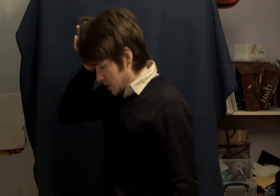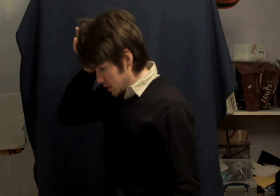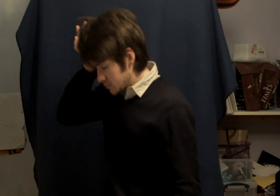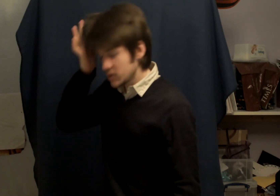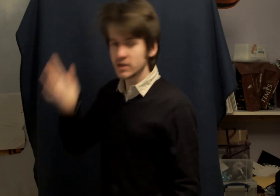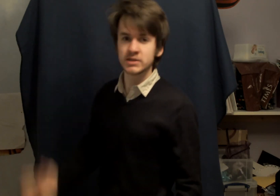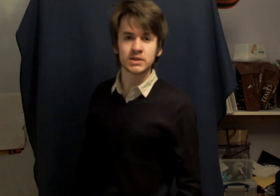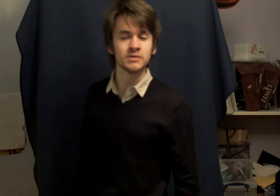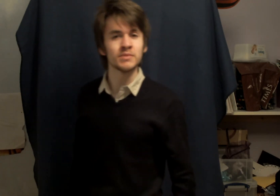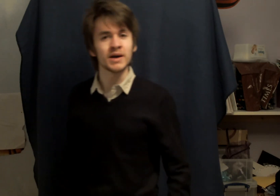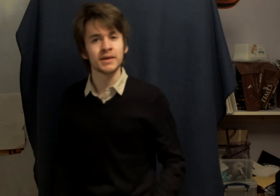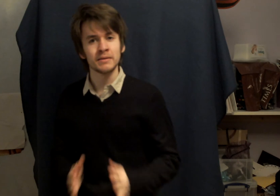Please come back.